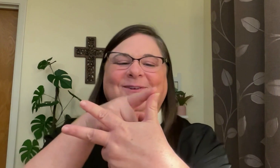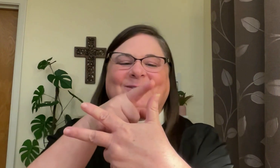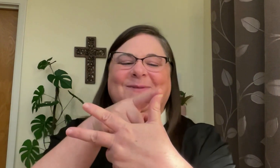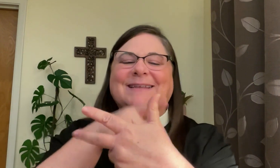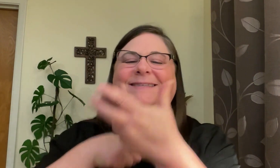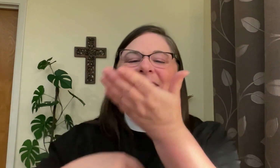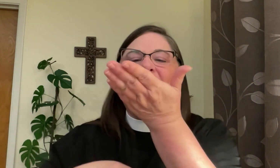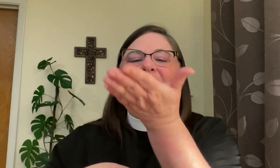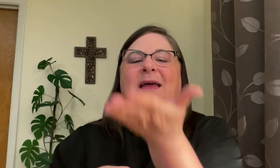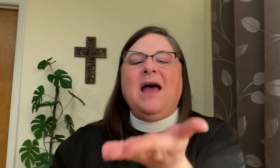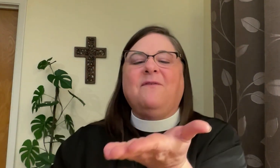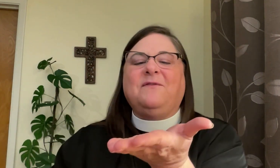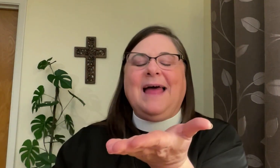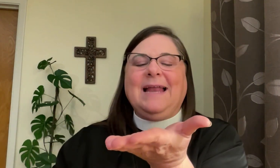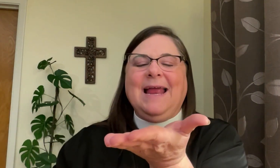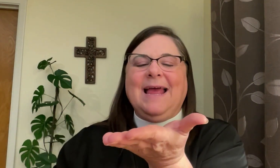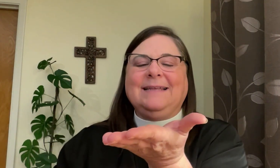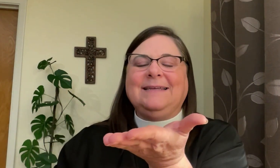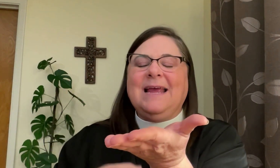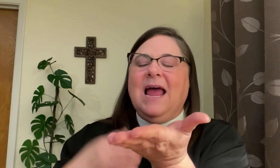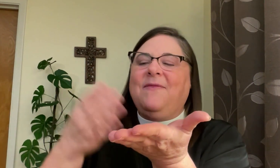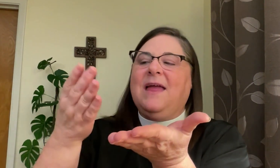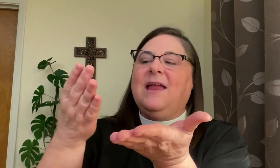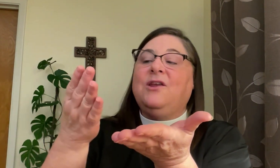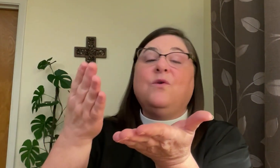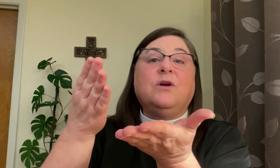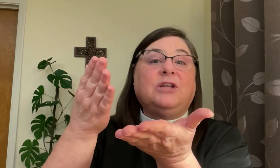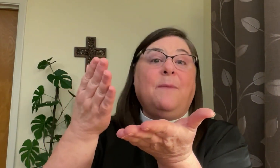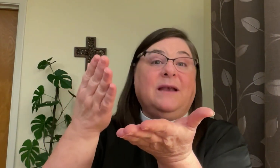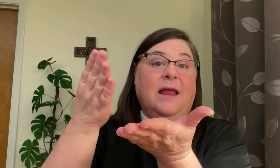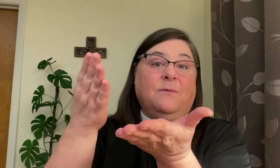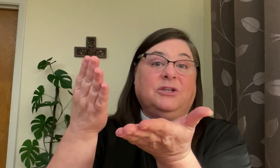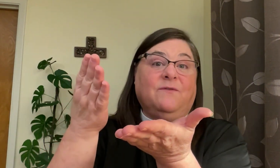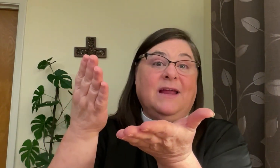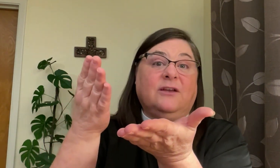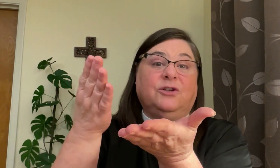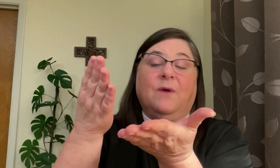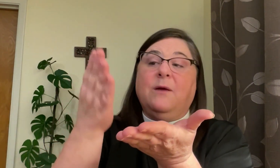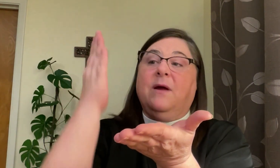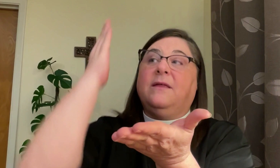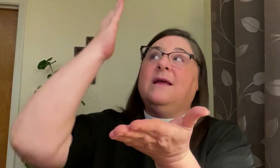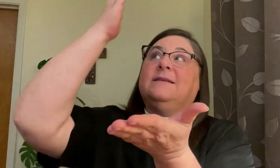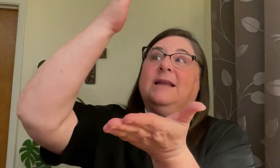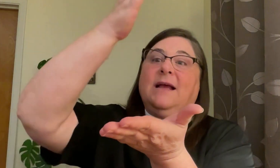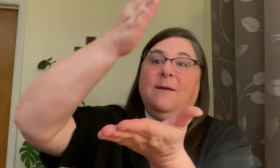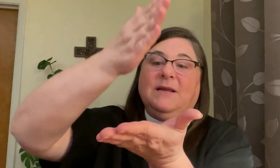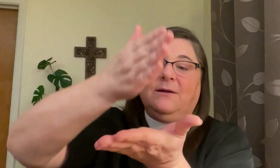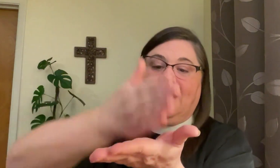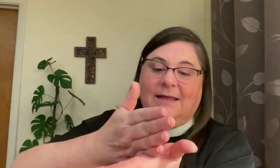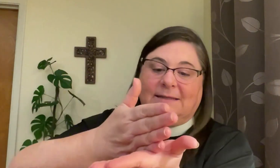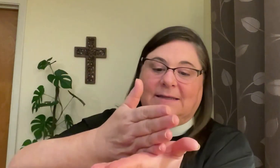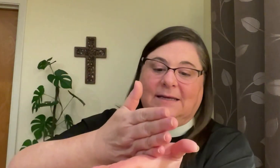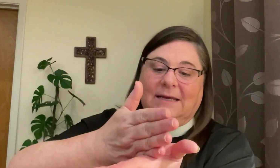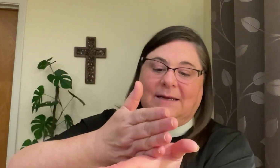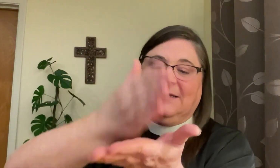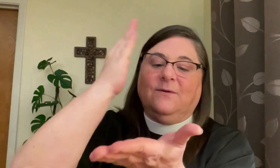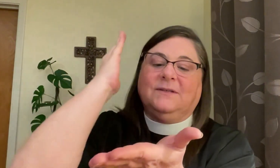First one is stop. A flat hand and then your dominant hand, whichever hand you write with, it's going to come down like this. It goes